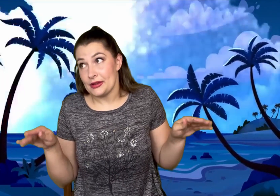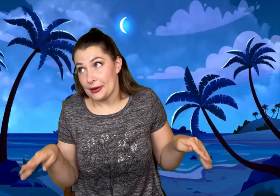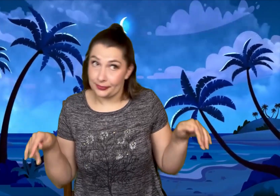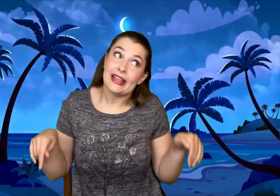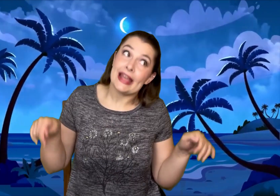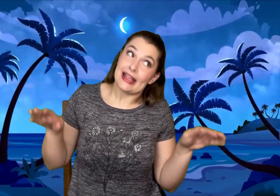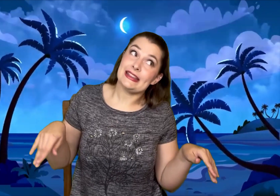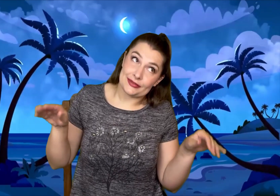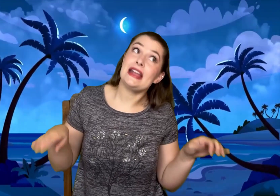Hot!